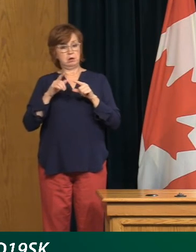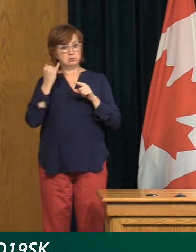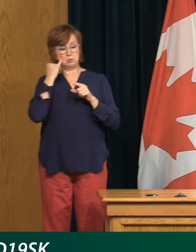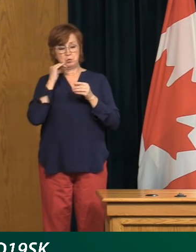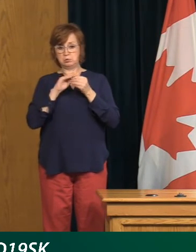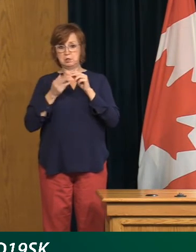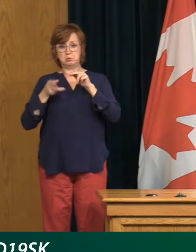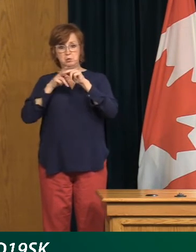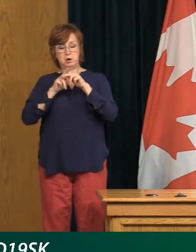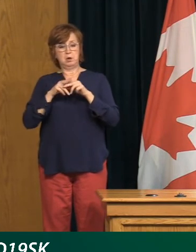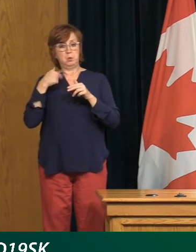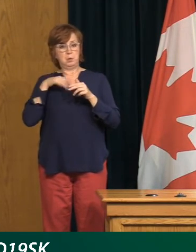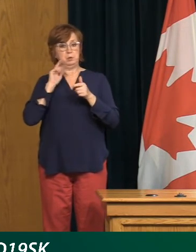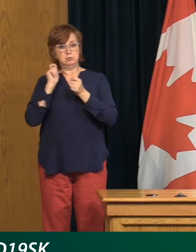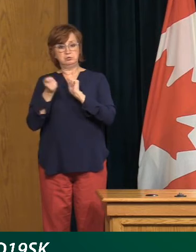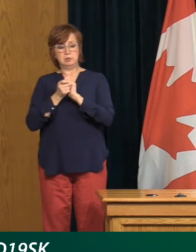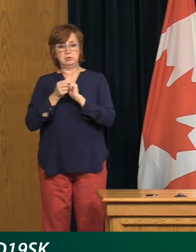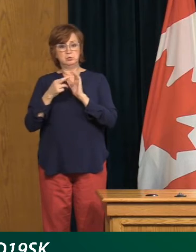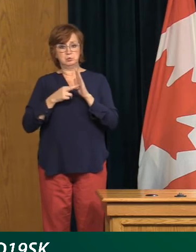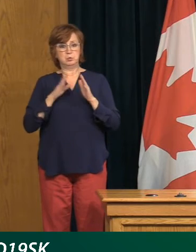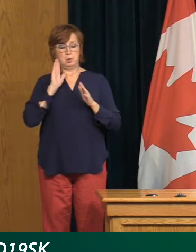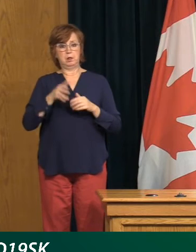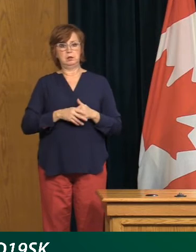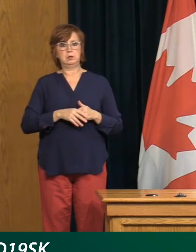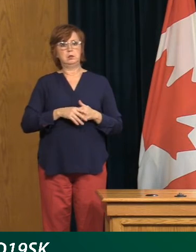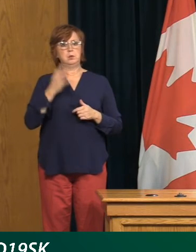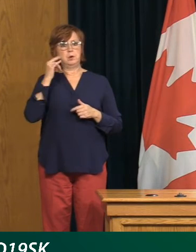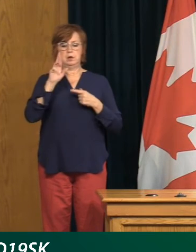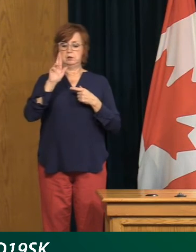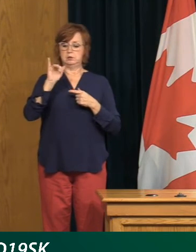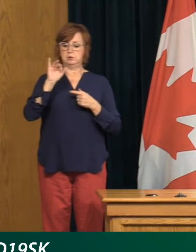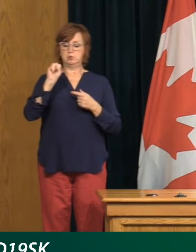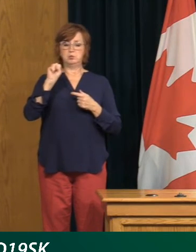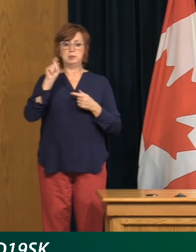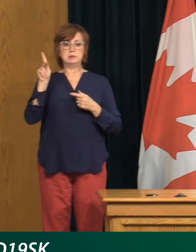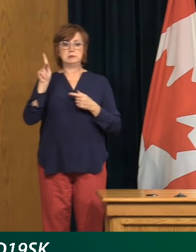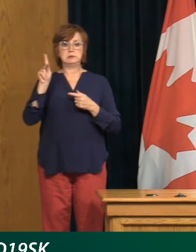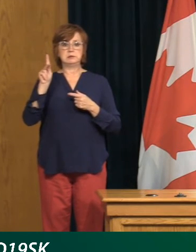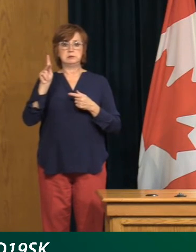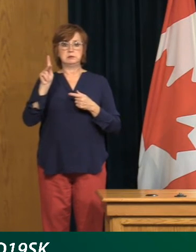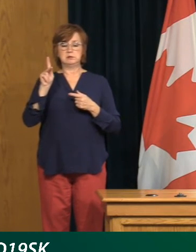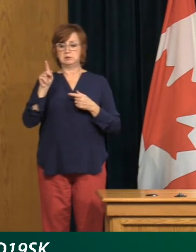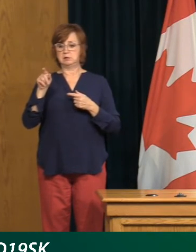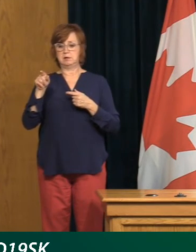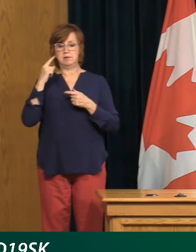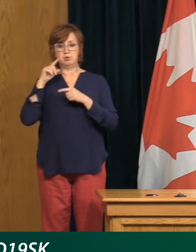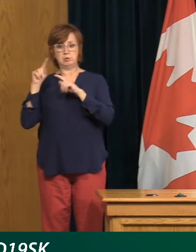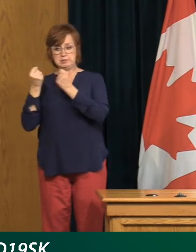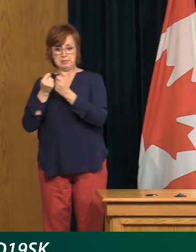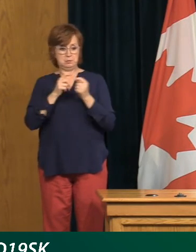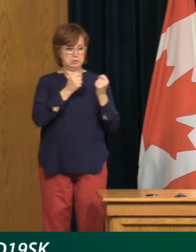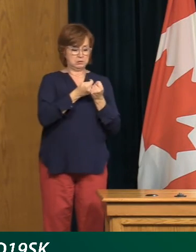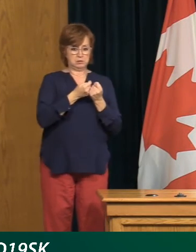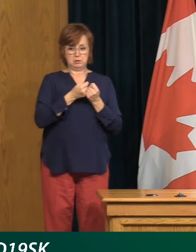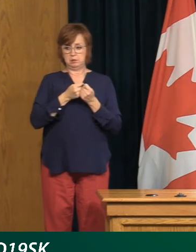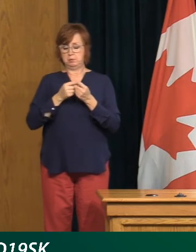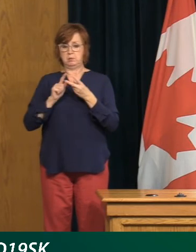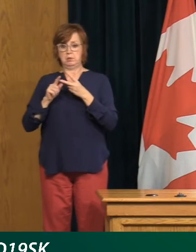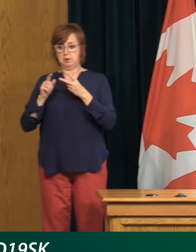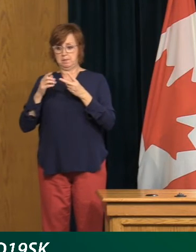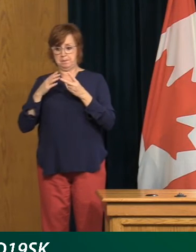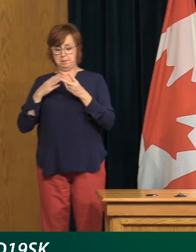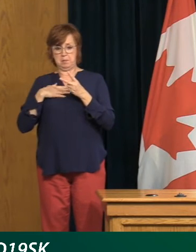spectators. Because again, the risk is transmission between teams and to households where